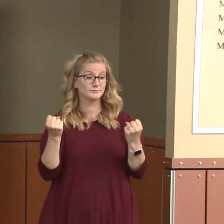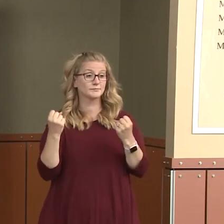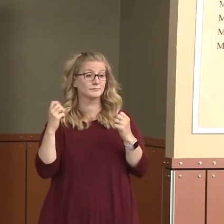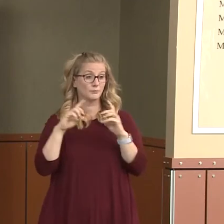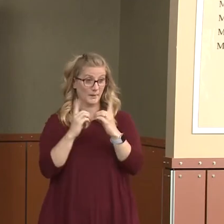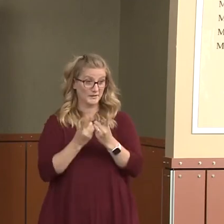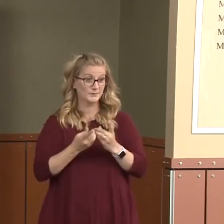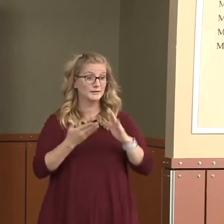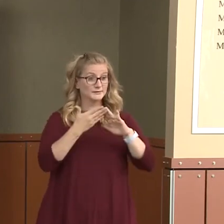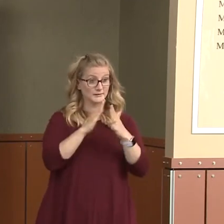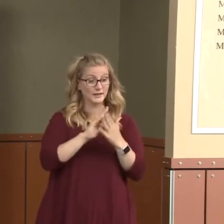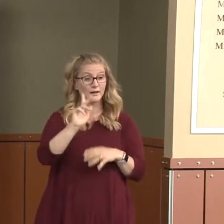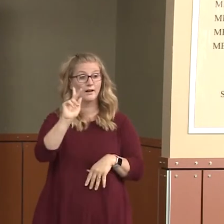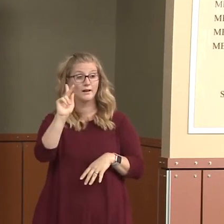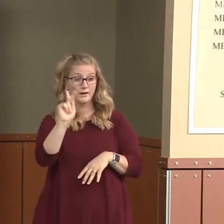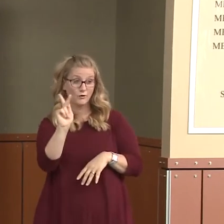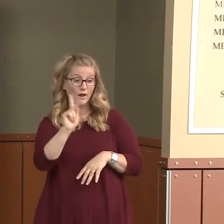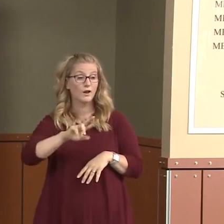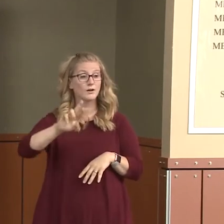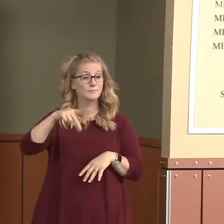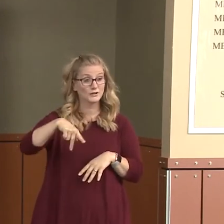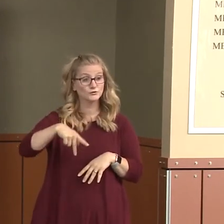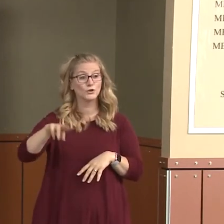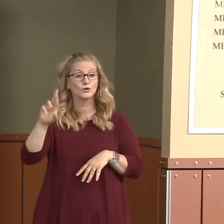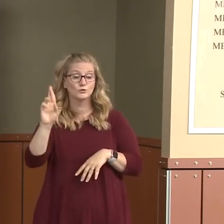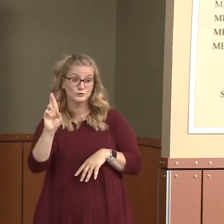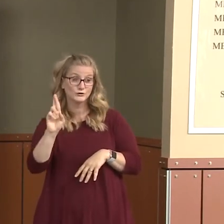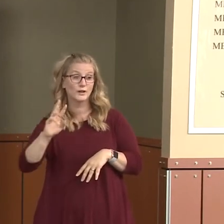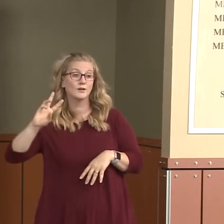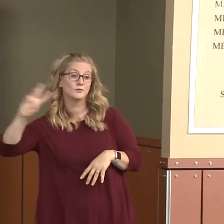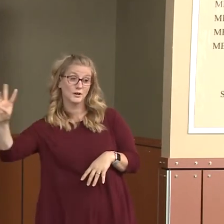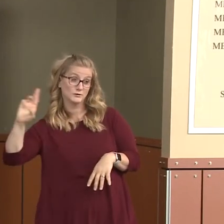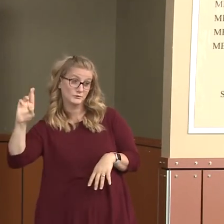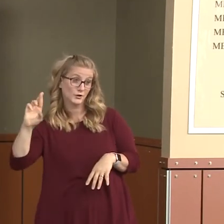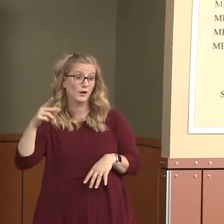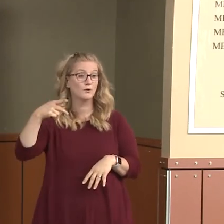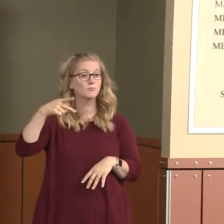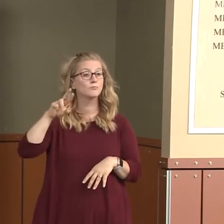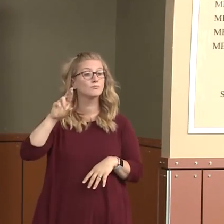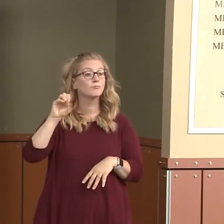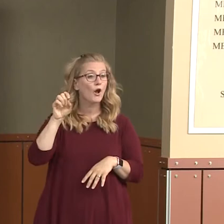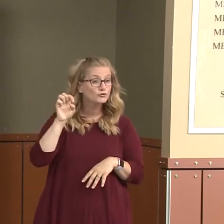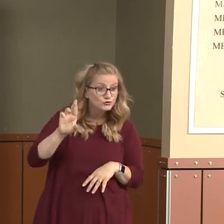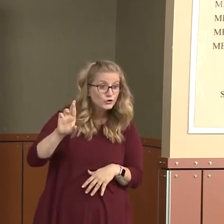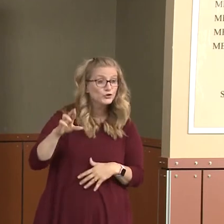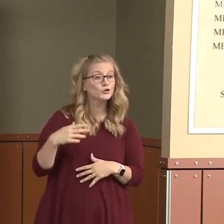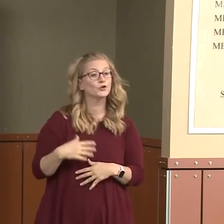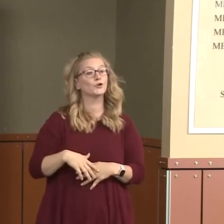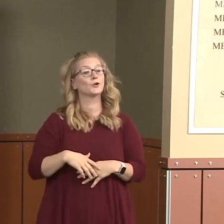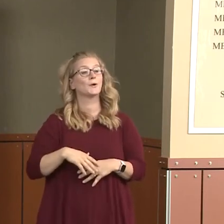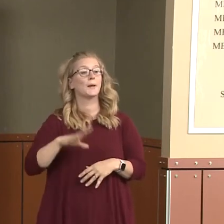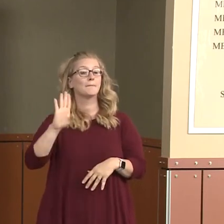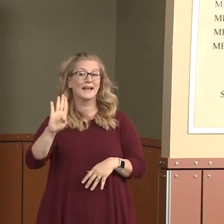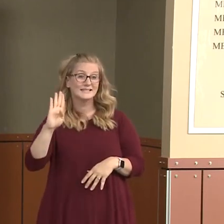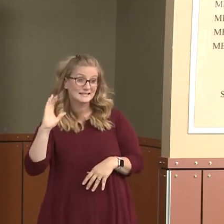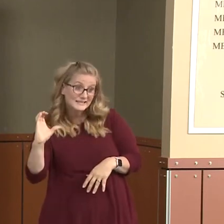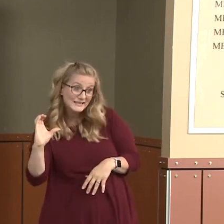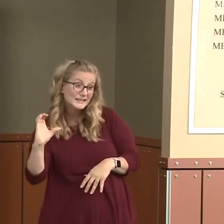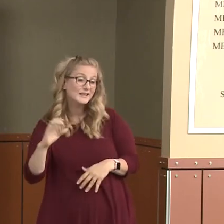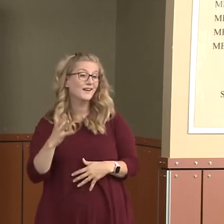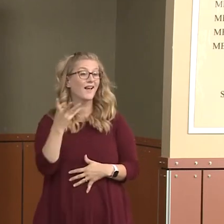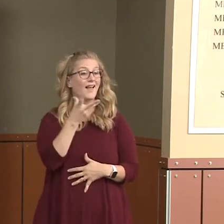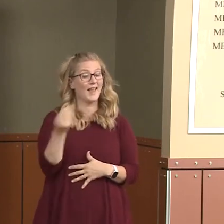Connell, and Benton City. We also have local health care here as well, and certainly you're going to be hearing from the Benton and Franklin Health District, is